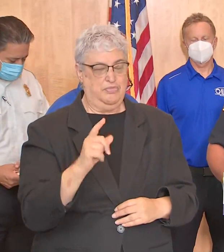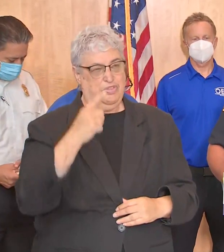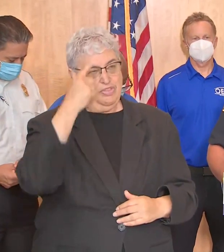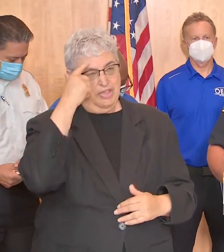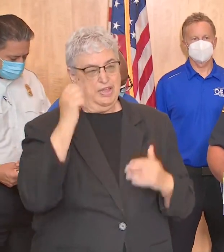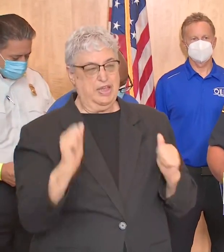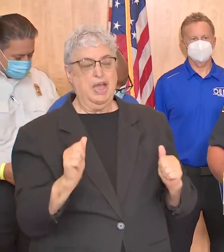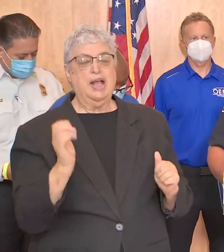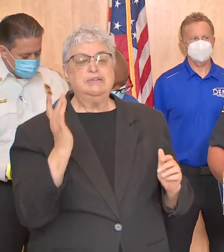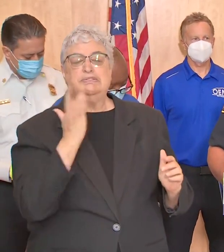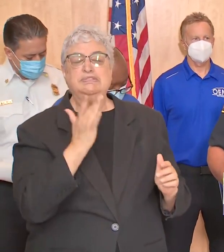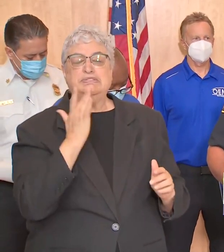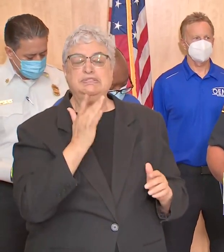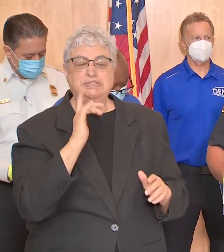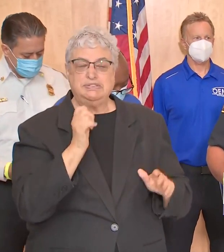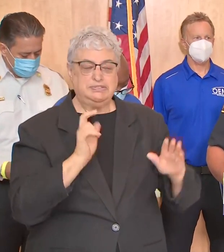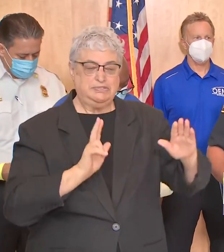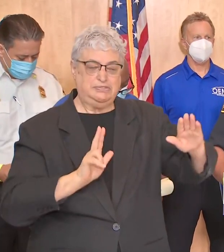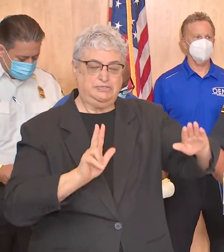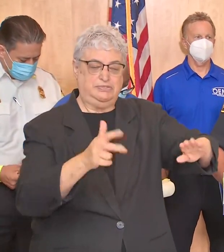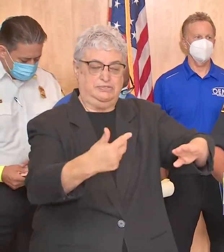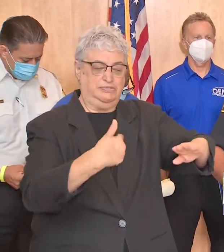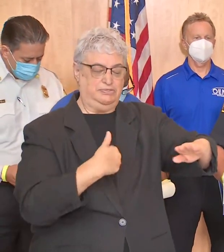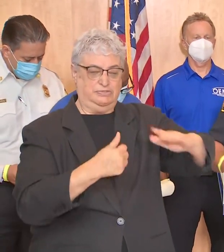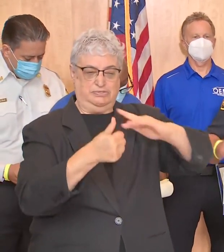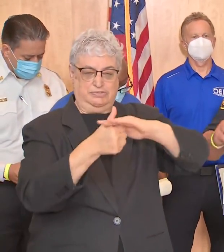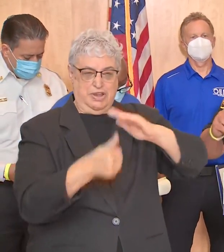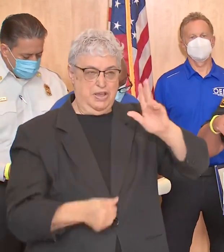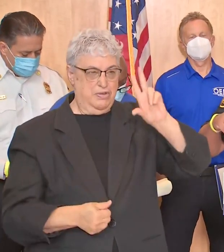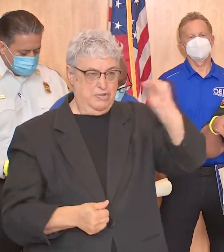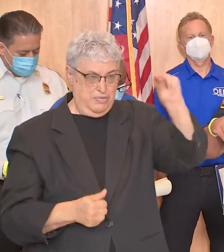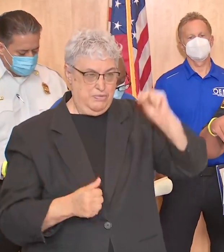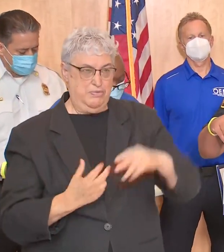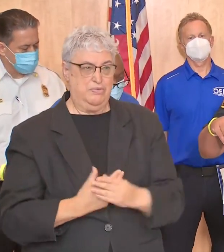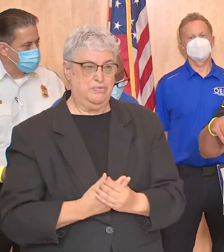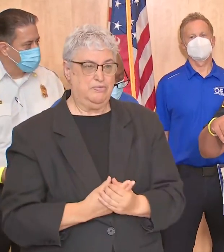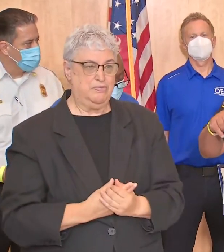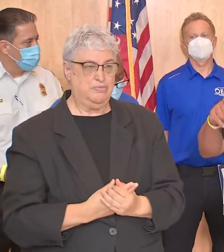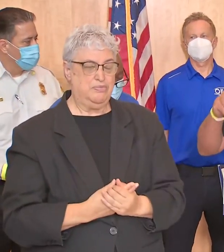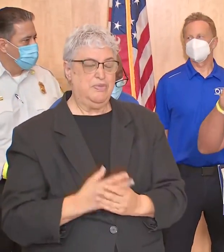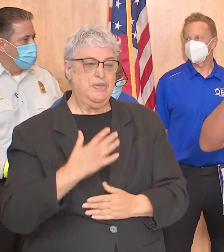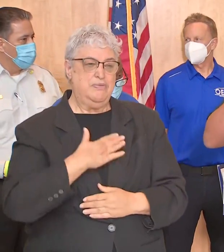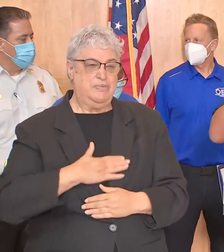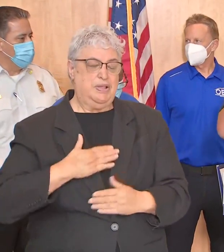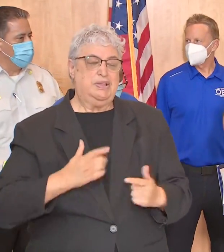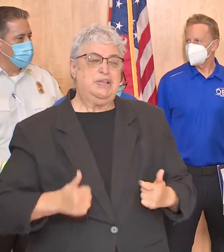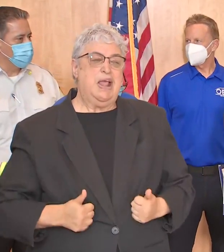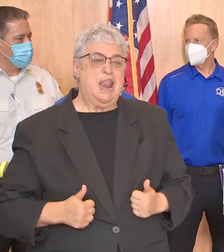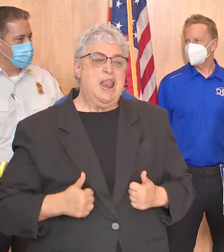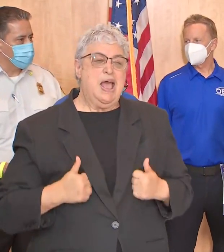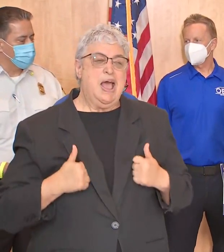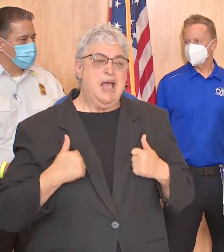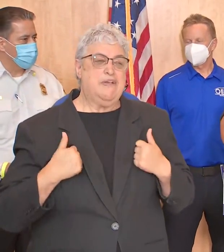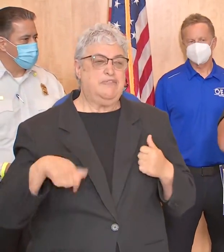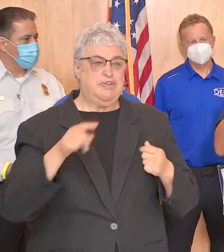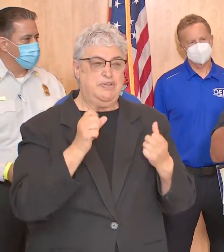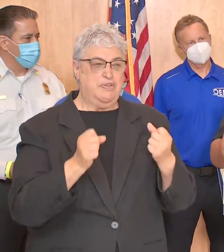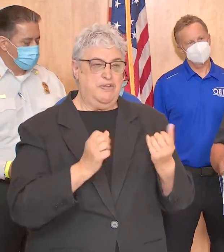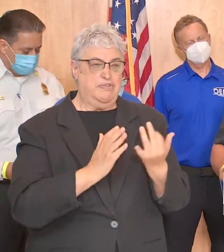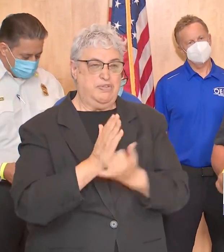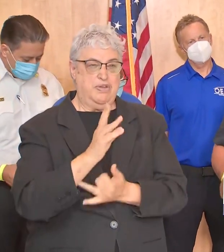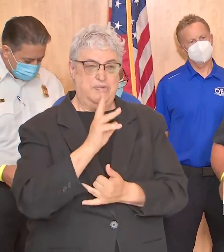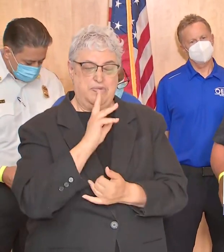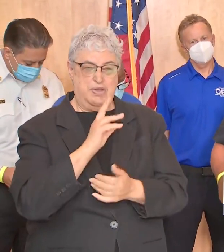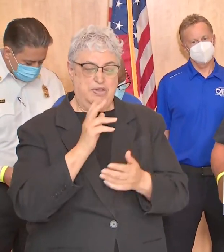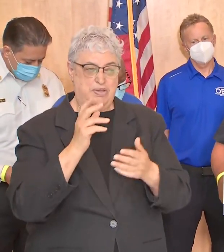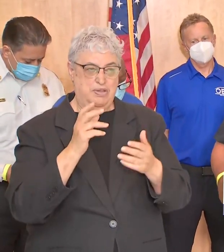they can get through turn around don't ground we said it before we're saying again it is not a slogan it's a way to stay alive if you drive through them not only are